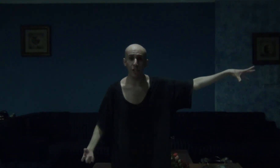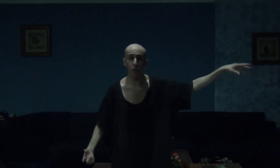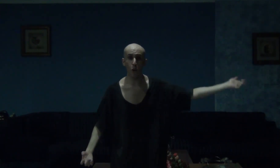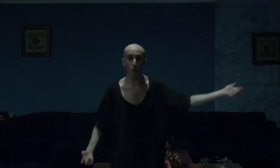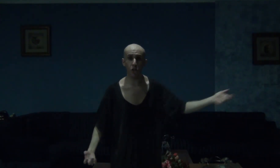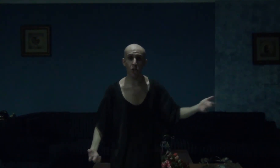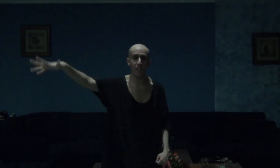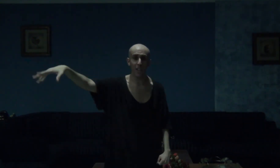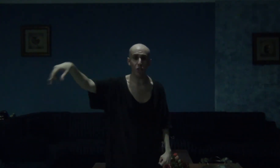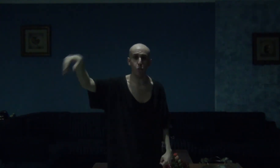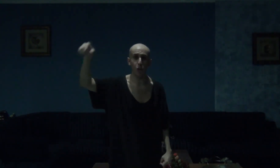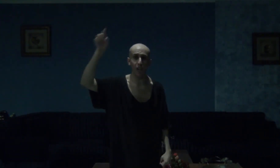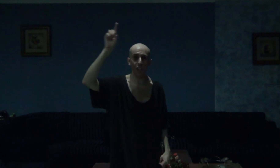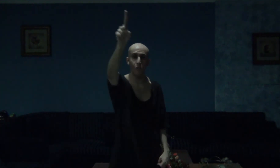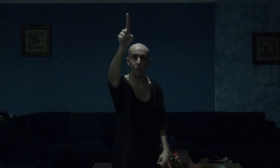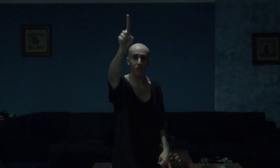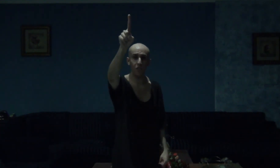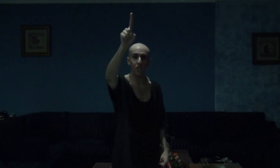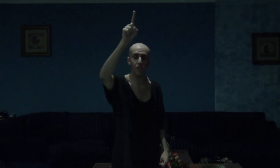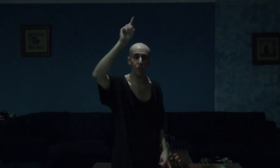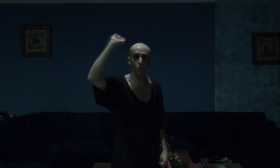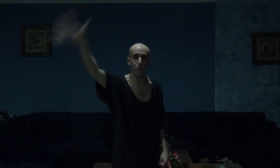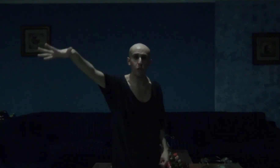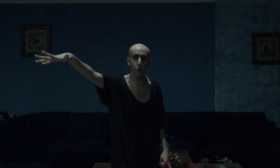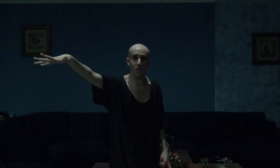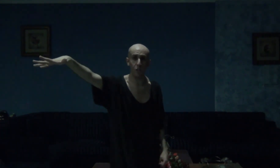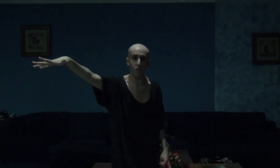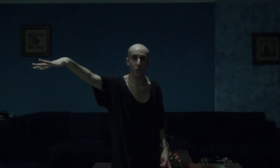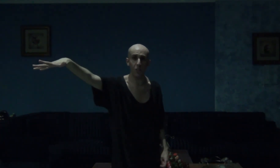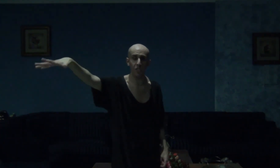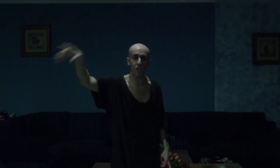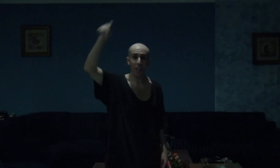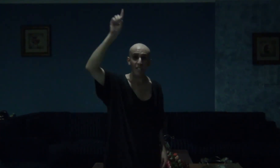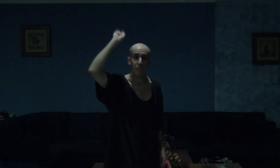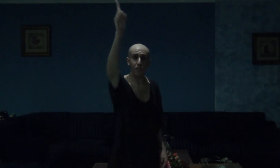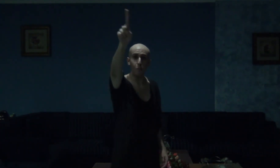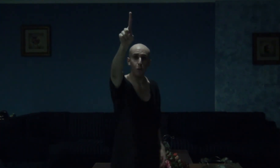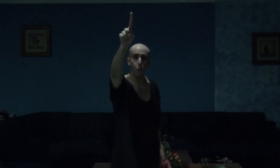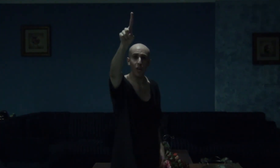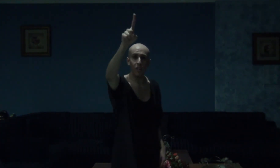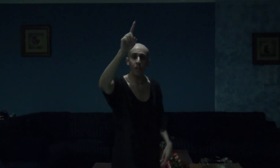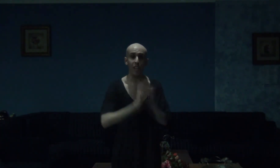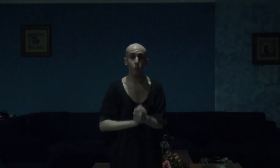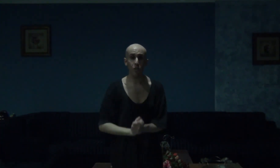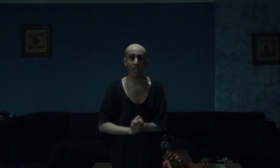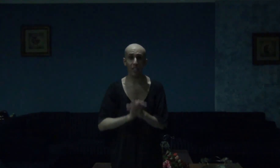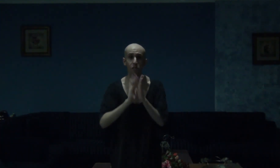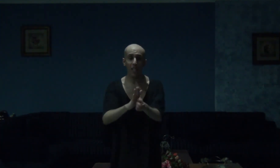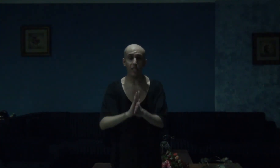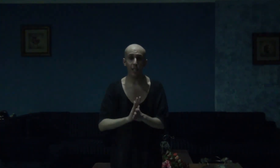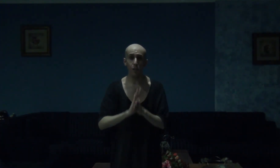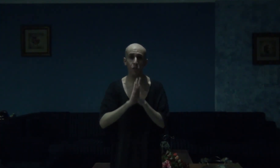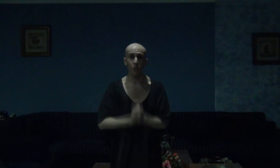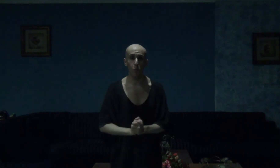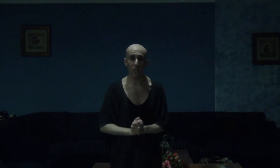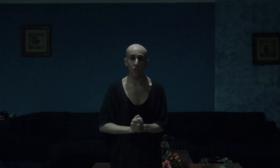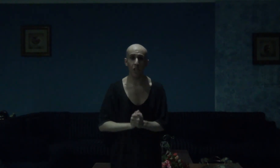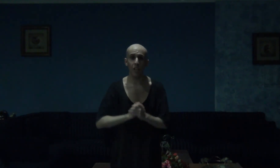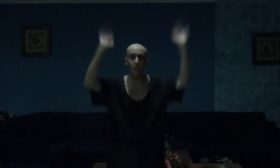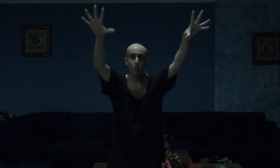roach and that's why the first season of the witcher series ranks at number one thank you guys and gals for watching that